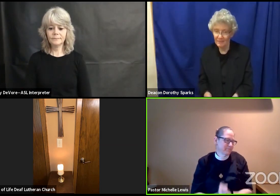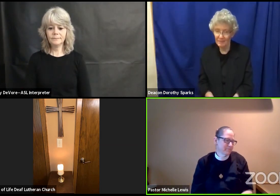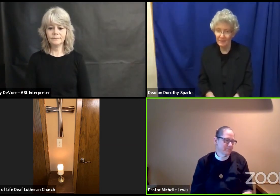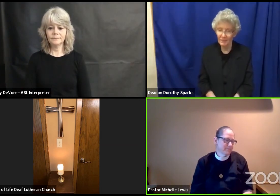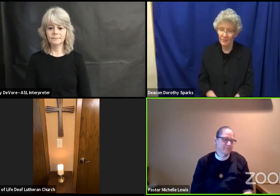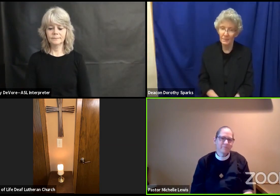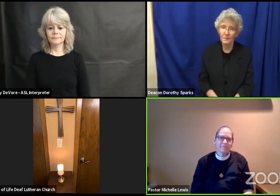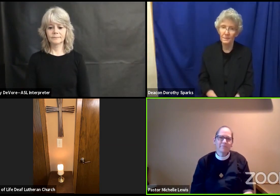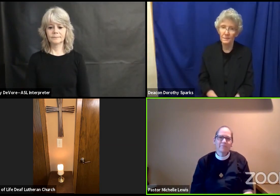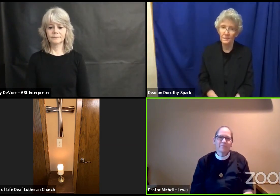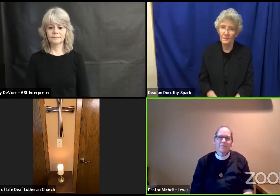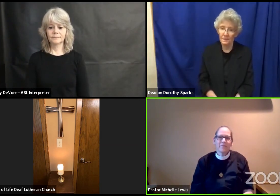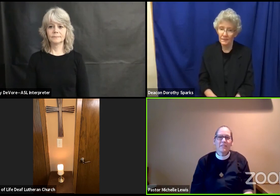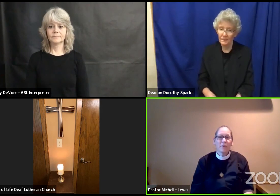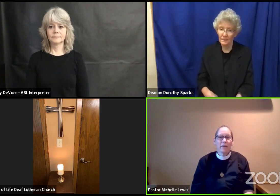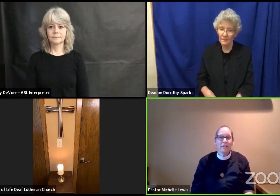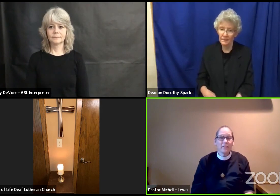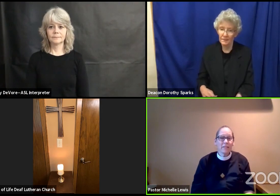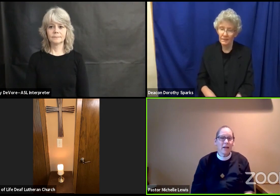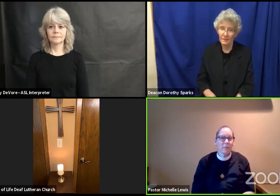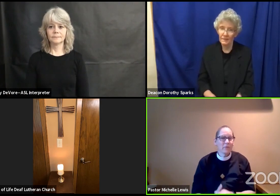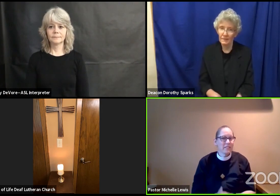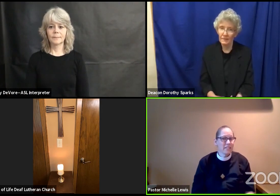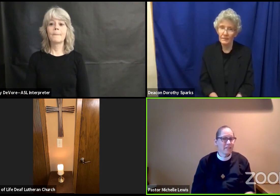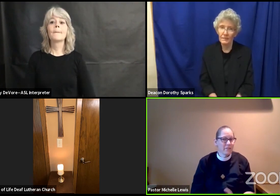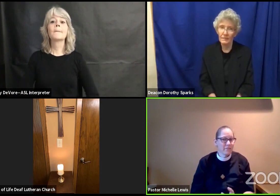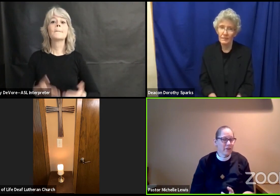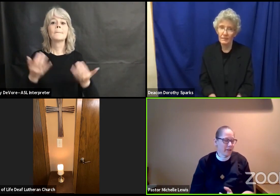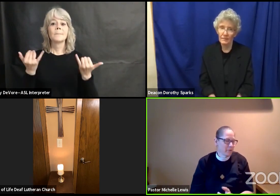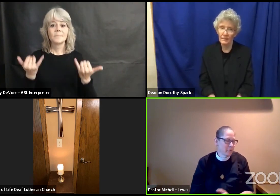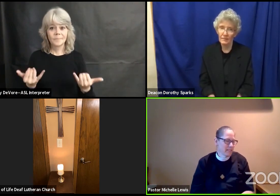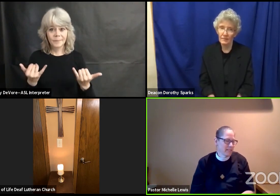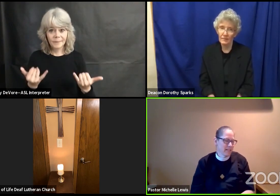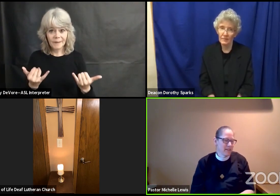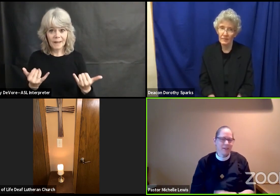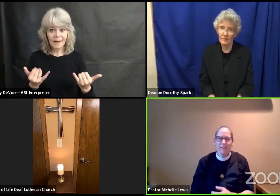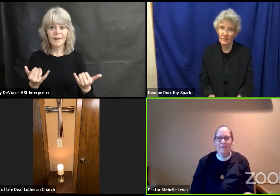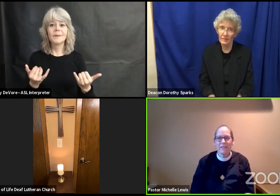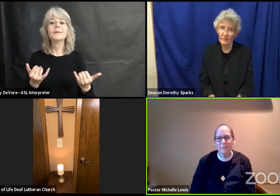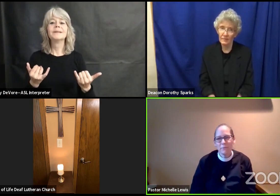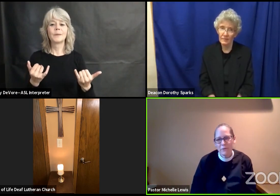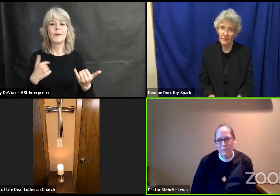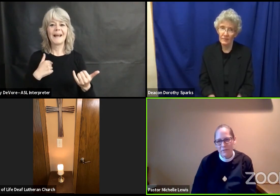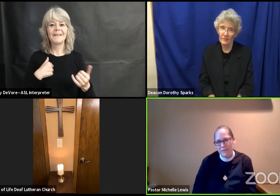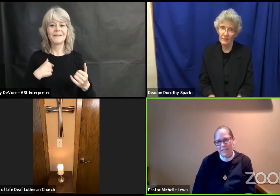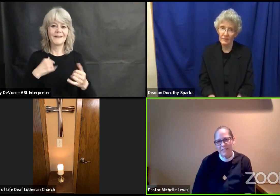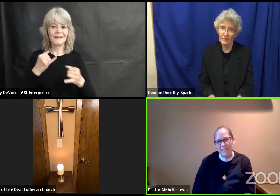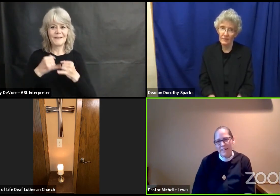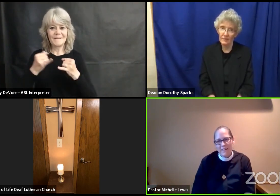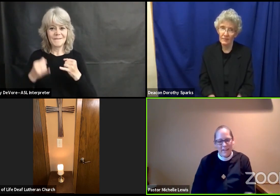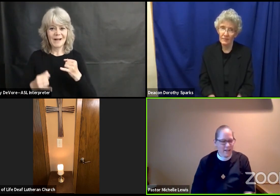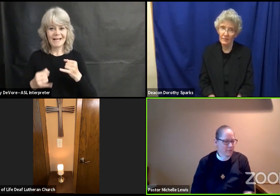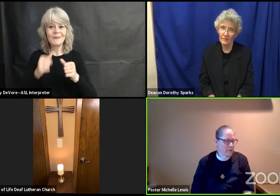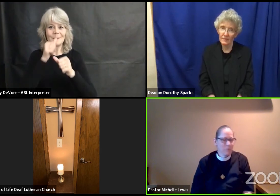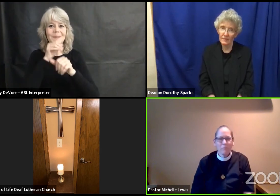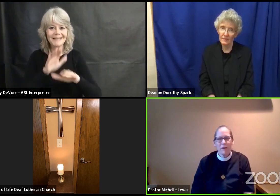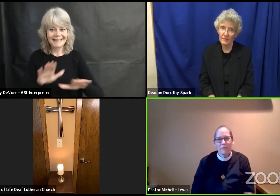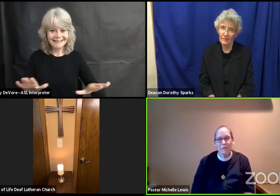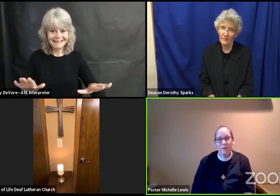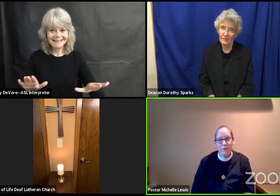so at this time receive the final blessing in this worship service as we prepare to go